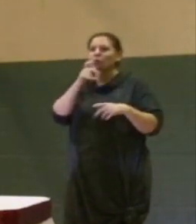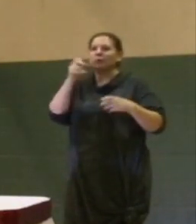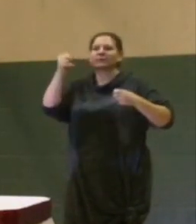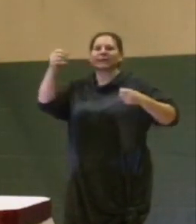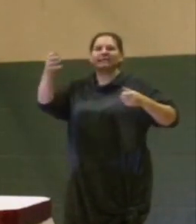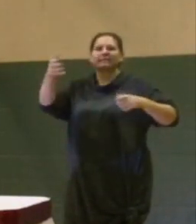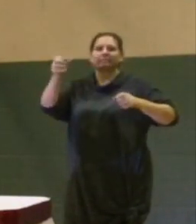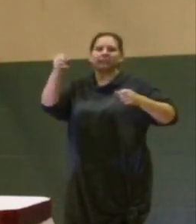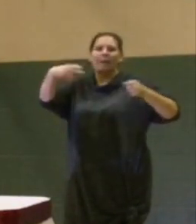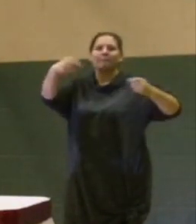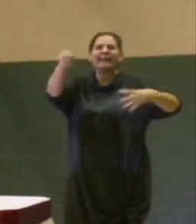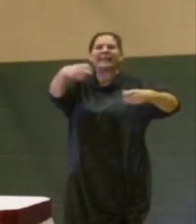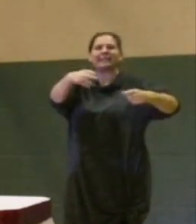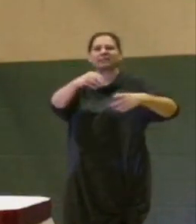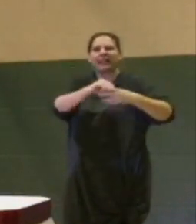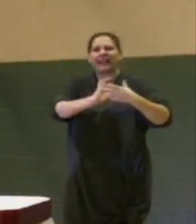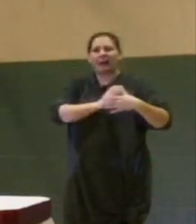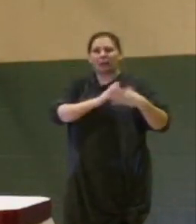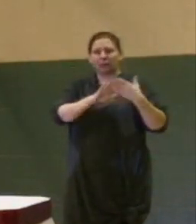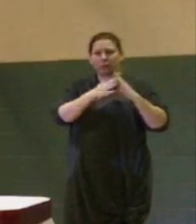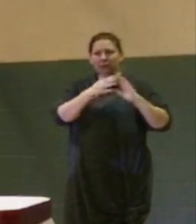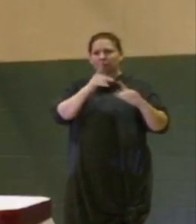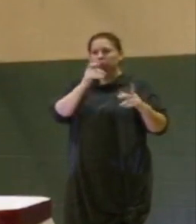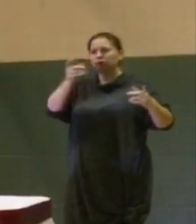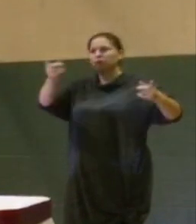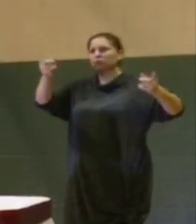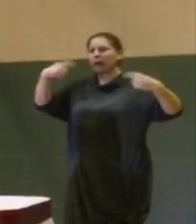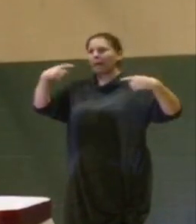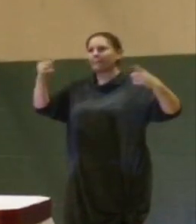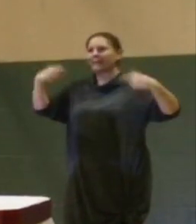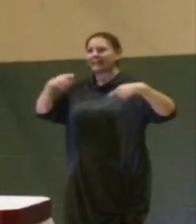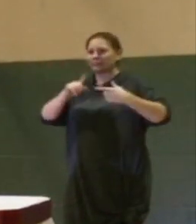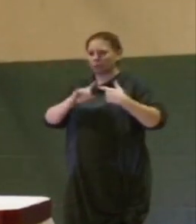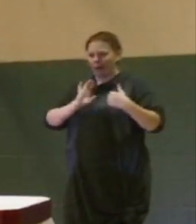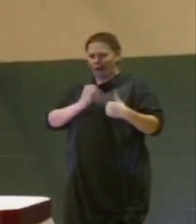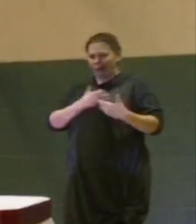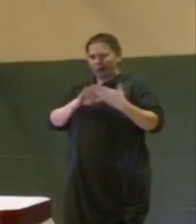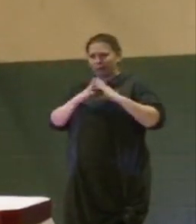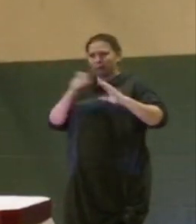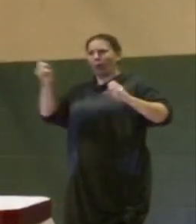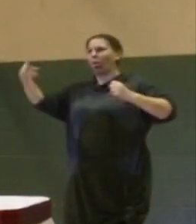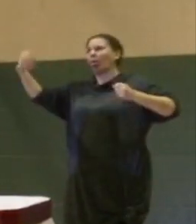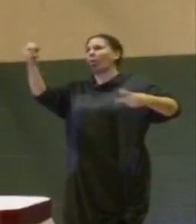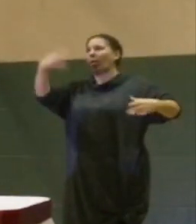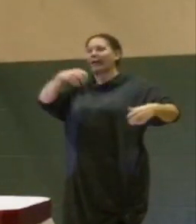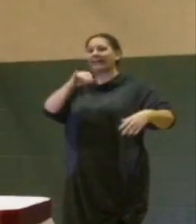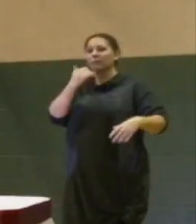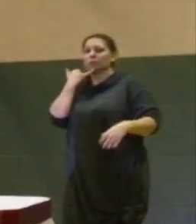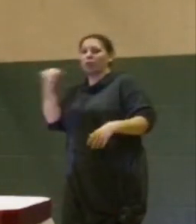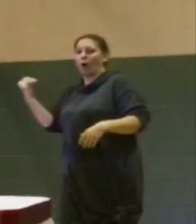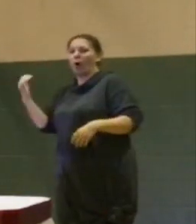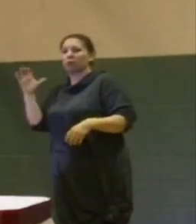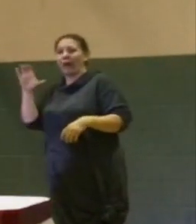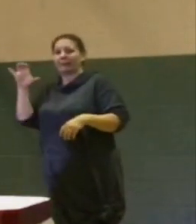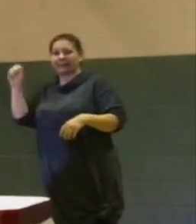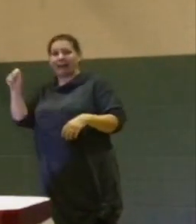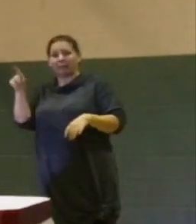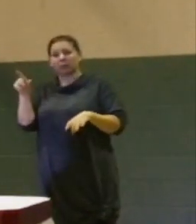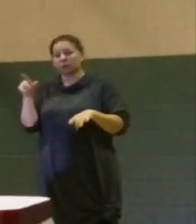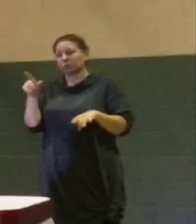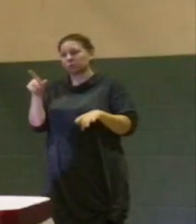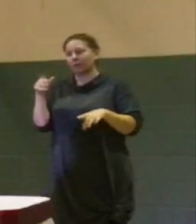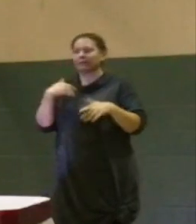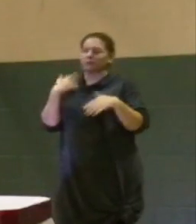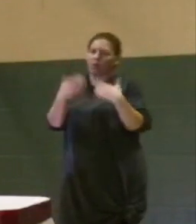community, those that are coming into our community, and if you call Crime Stoppers, you are able, and there's a